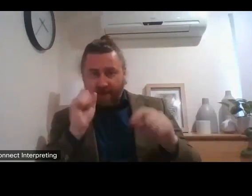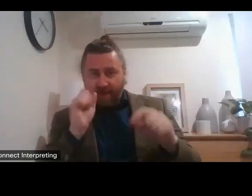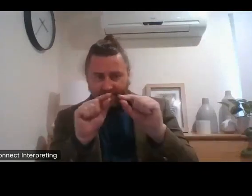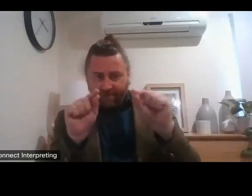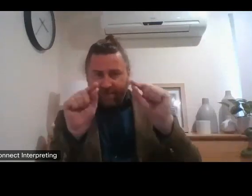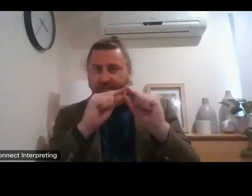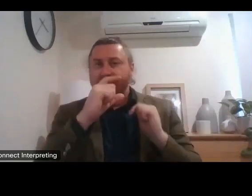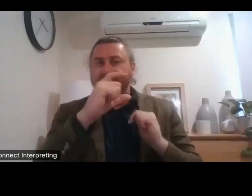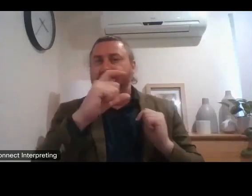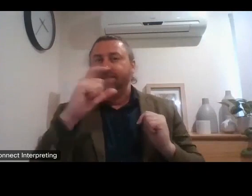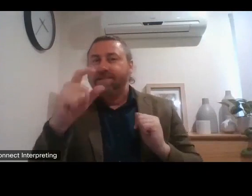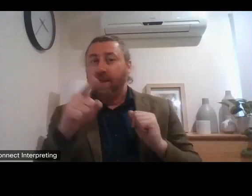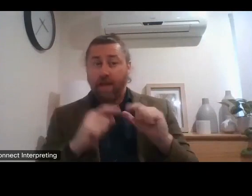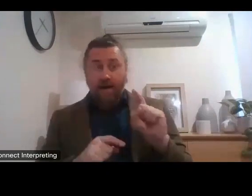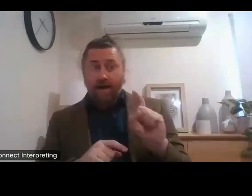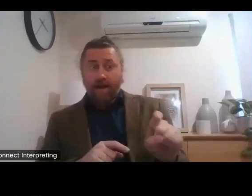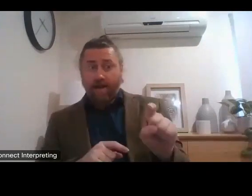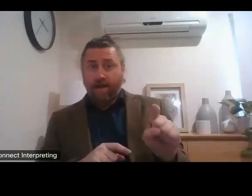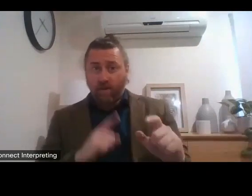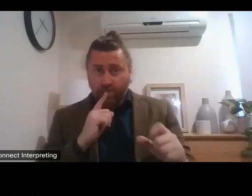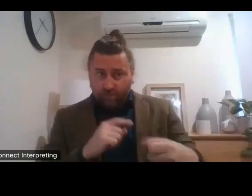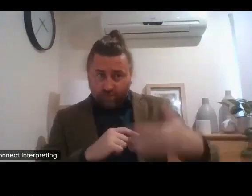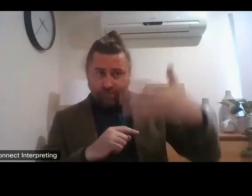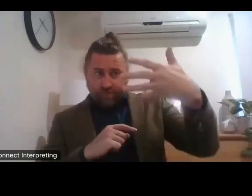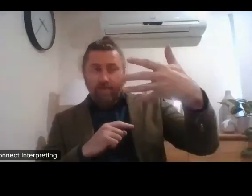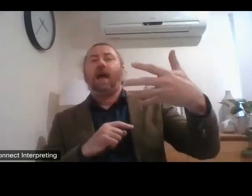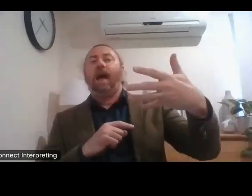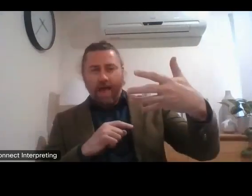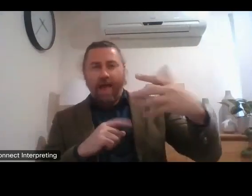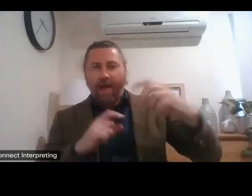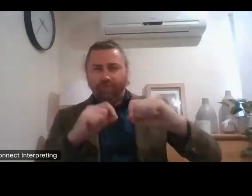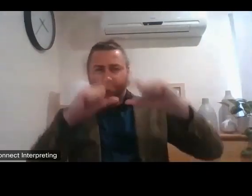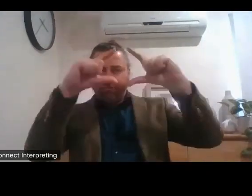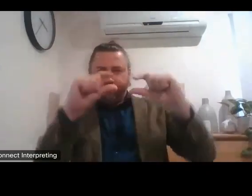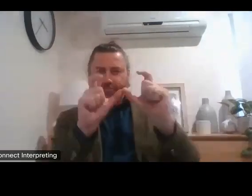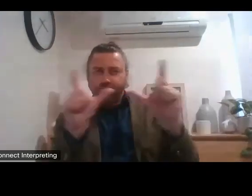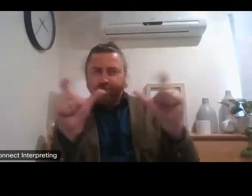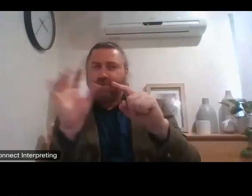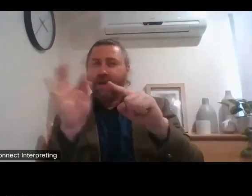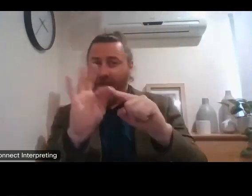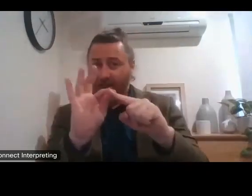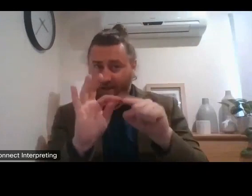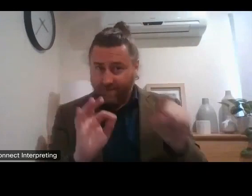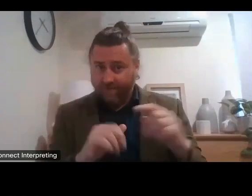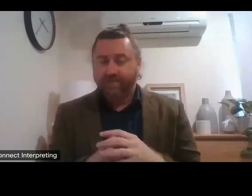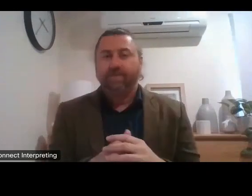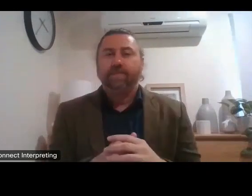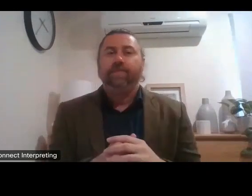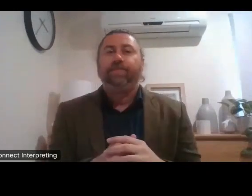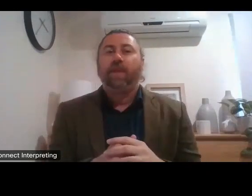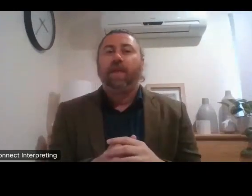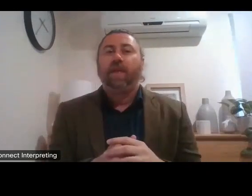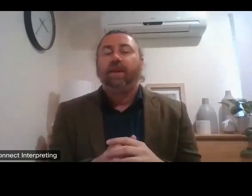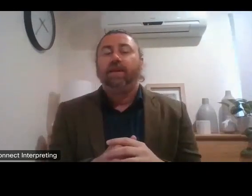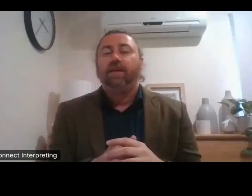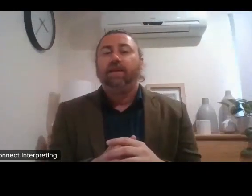CC, and that will open them up and you can change the appearance of them. But we also have the link